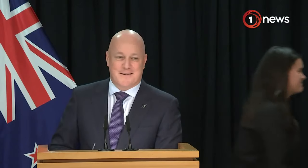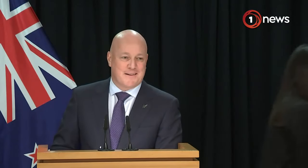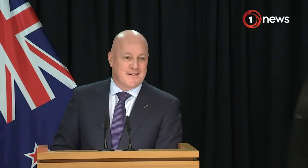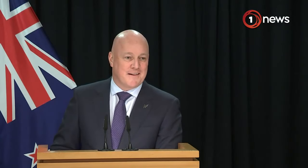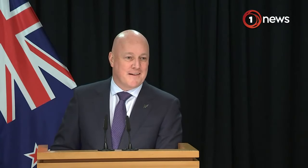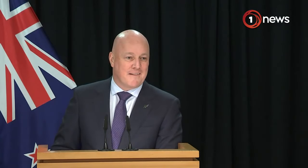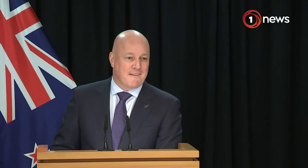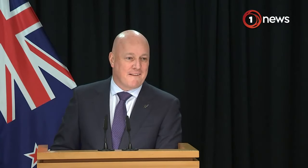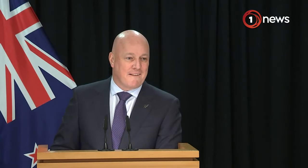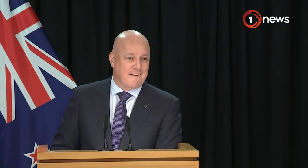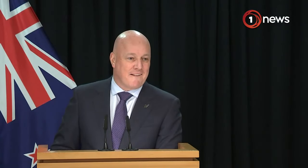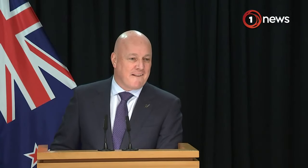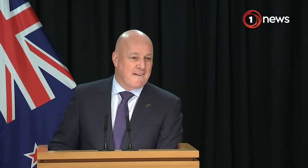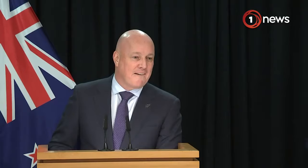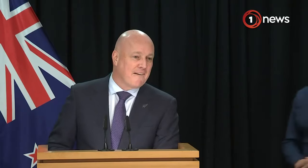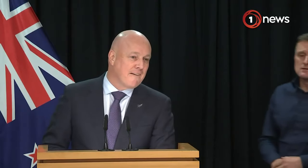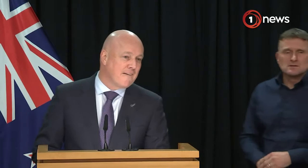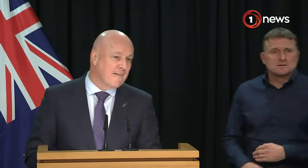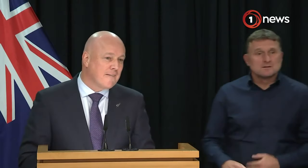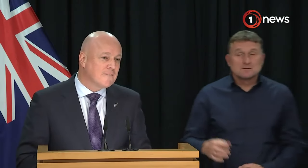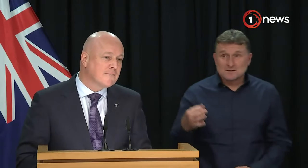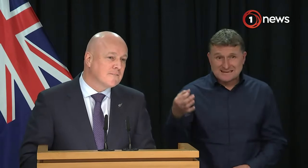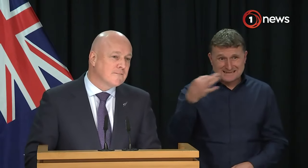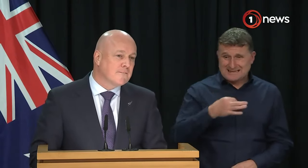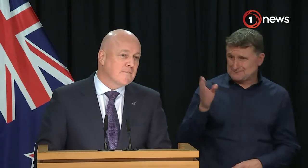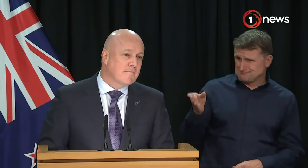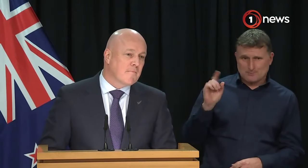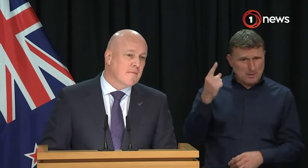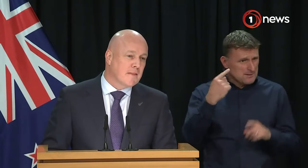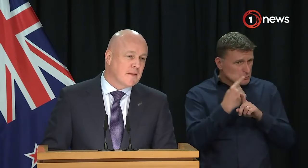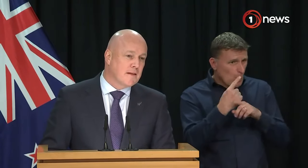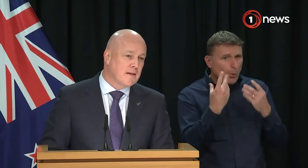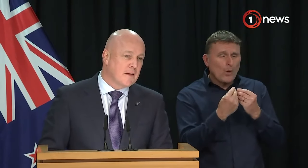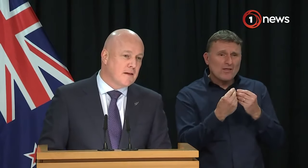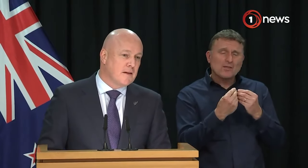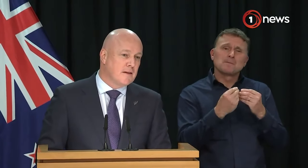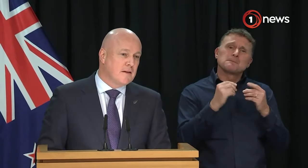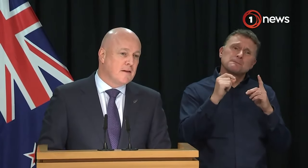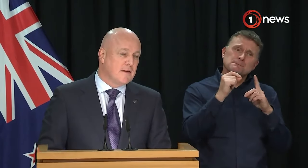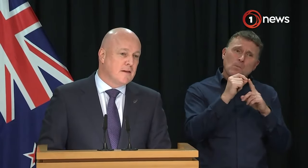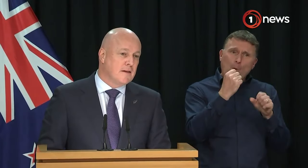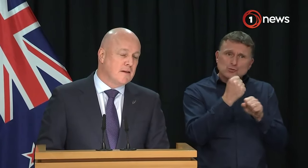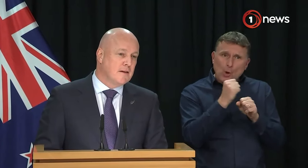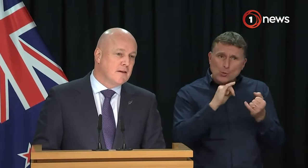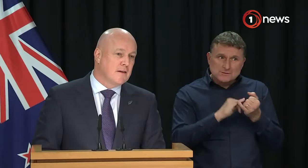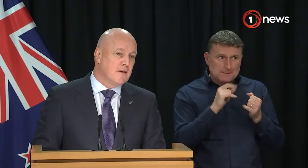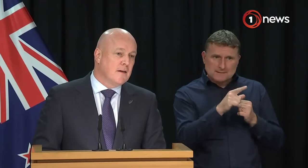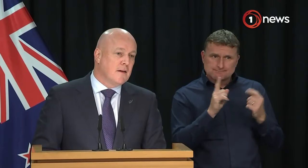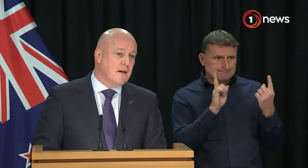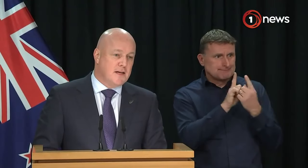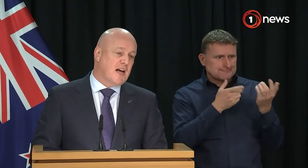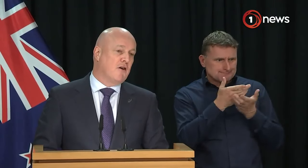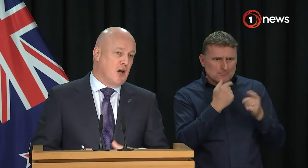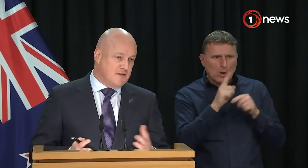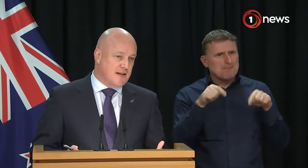you spoken to Paul Goldsmith about your expectations for the media portfolio, and is there going to be a change attack in this government's